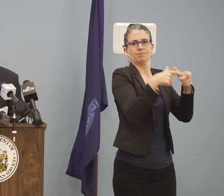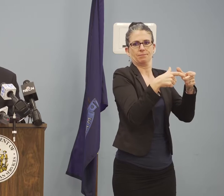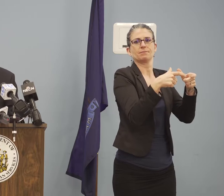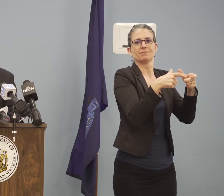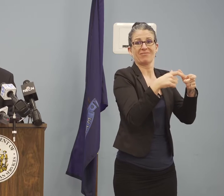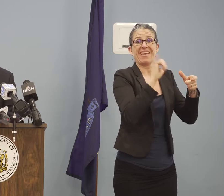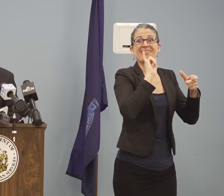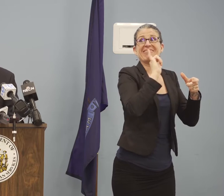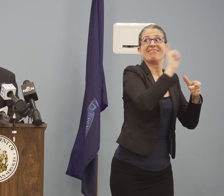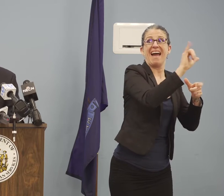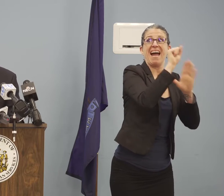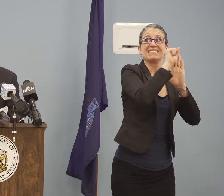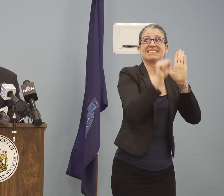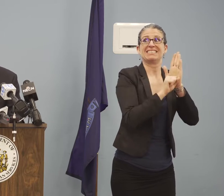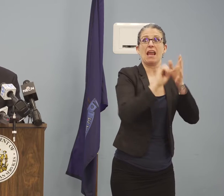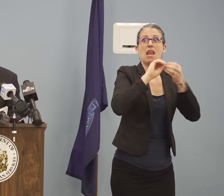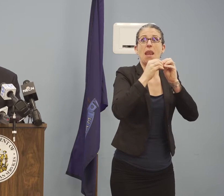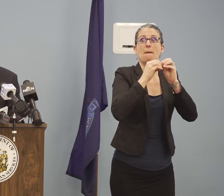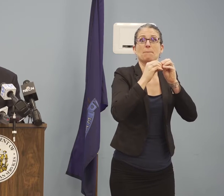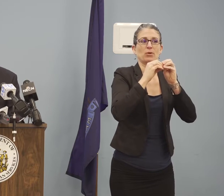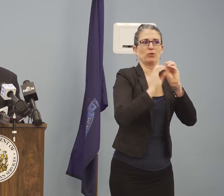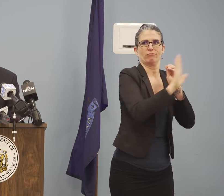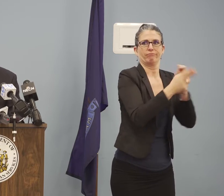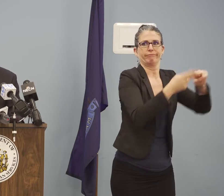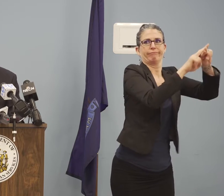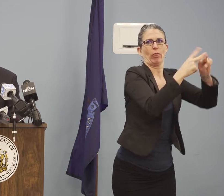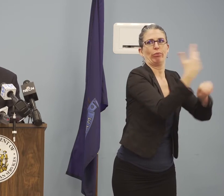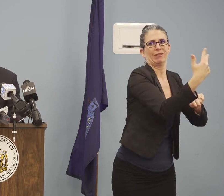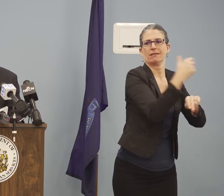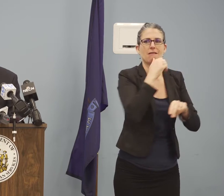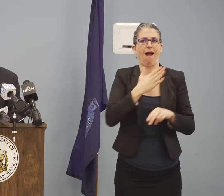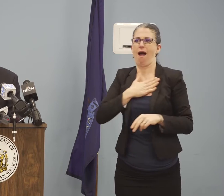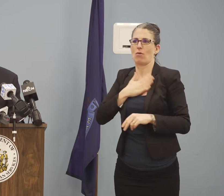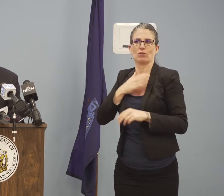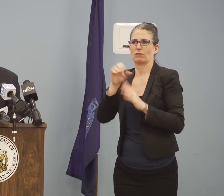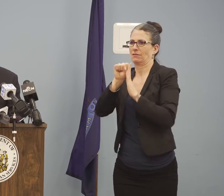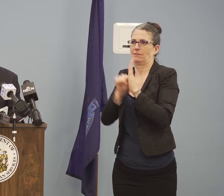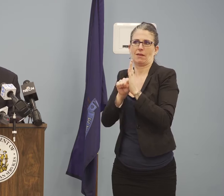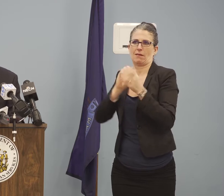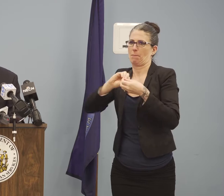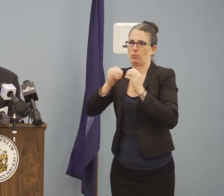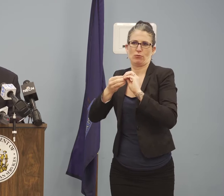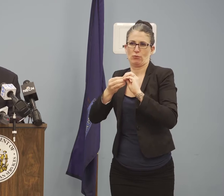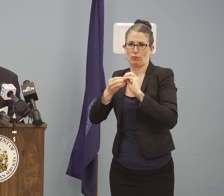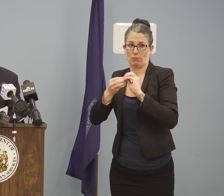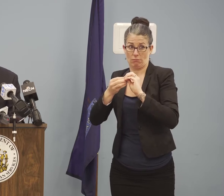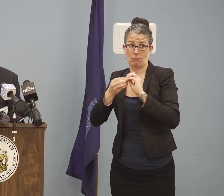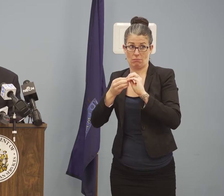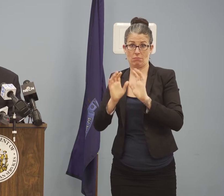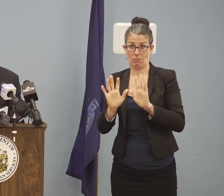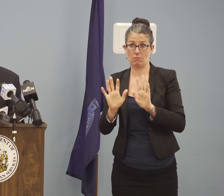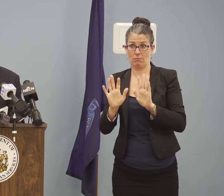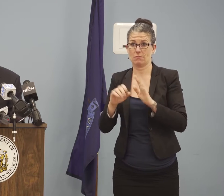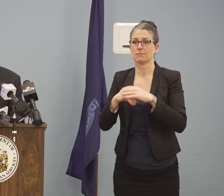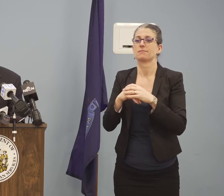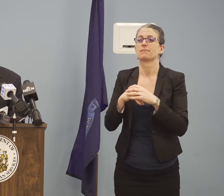In terms of the overall cases that we have, of those 42, four are hospitalized.